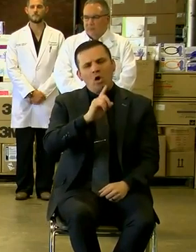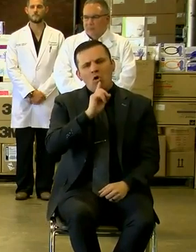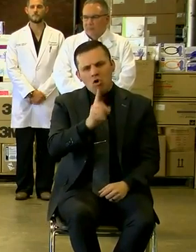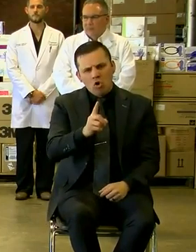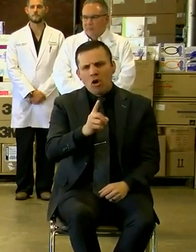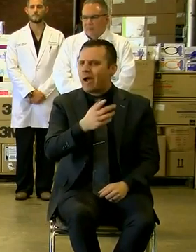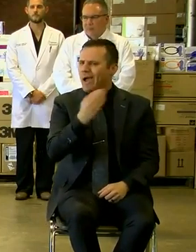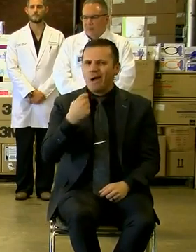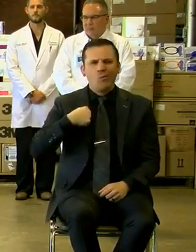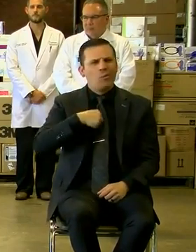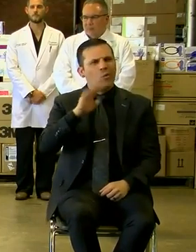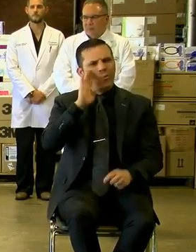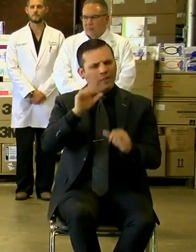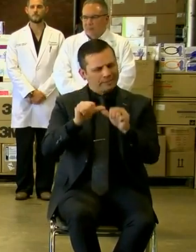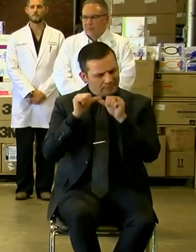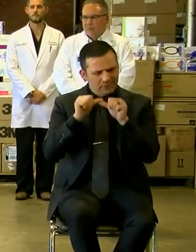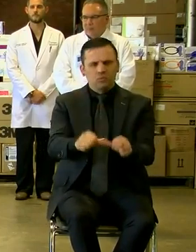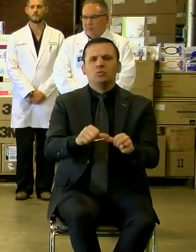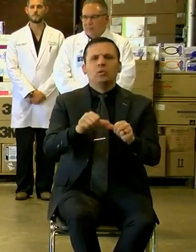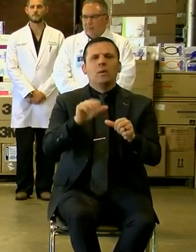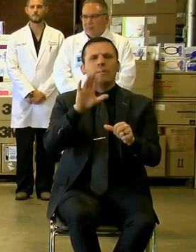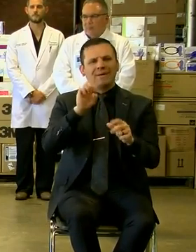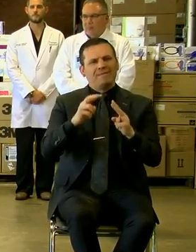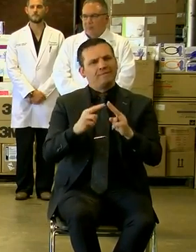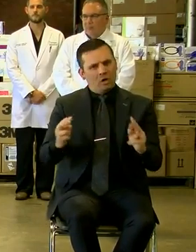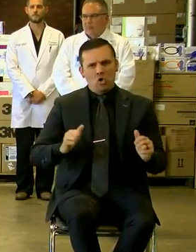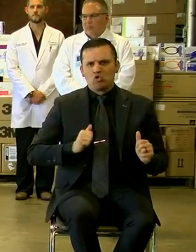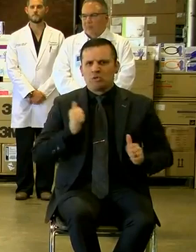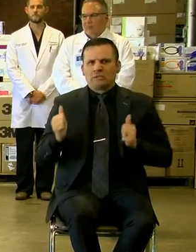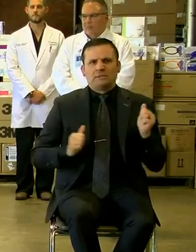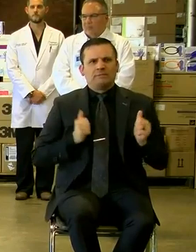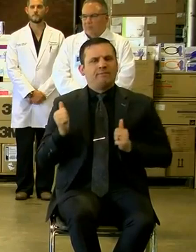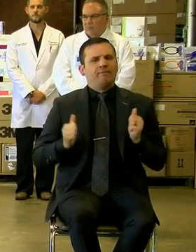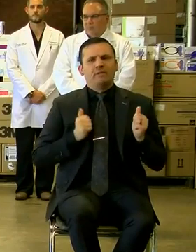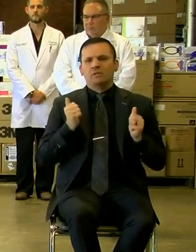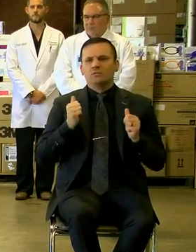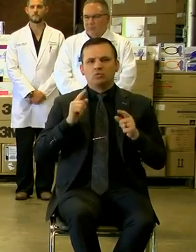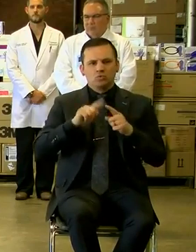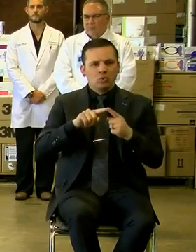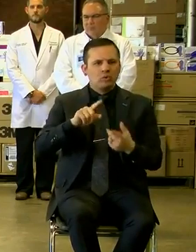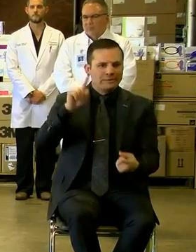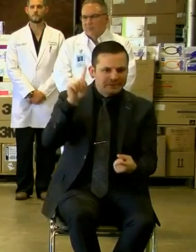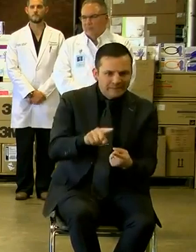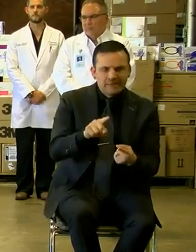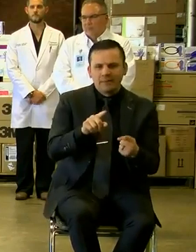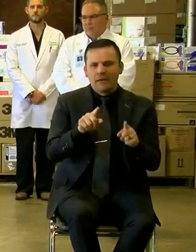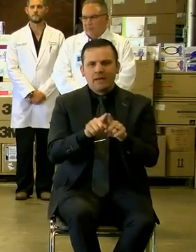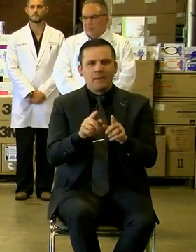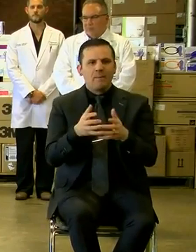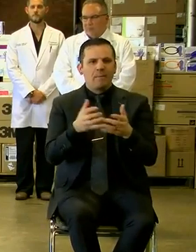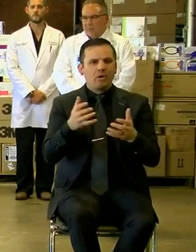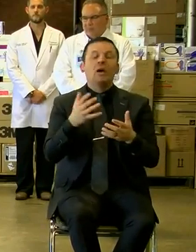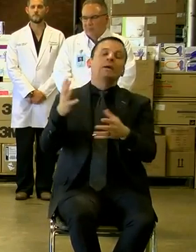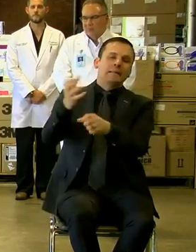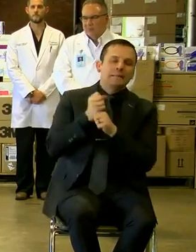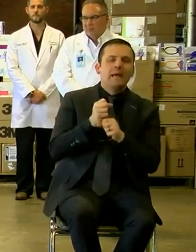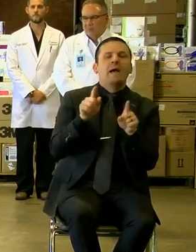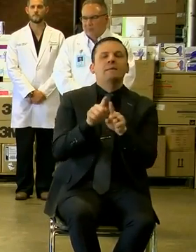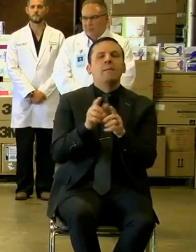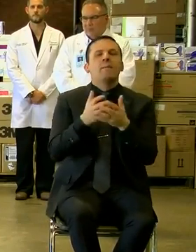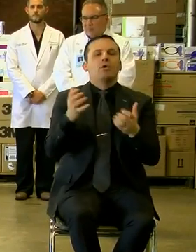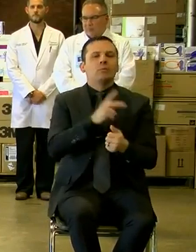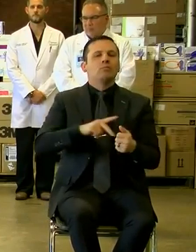and we will continue to be very aggressive in aggregating as much personal protection equipment,